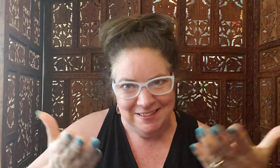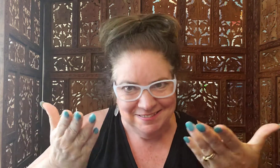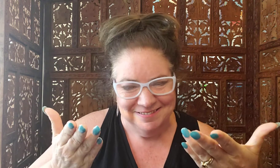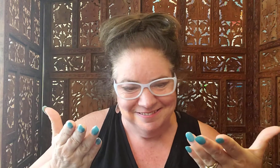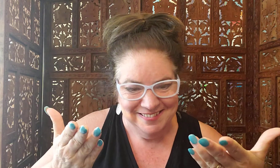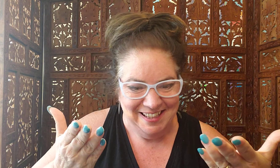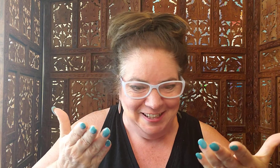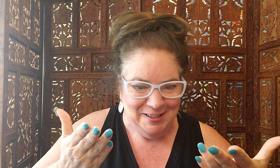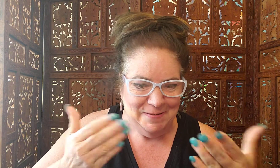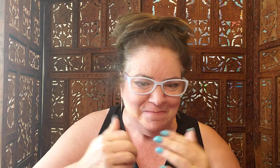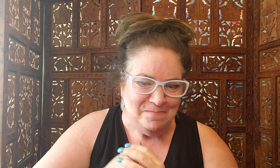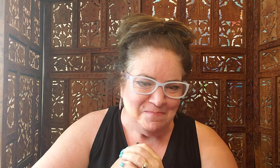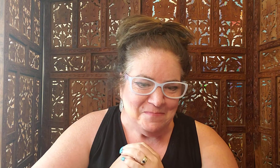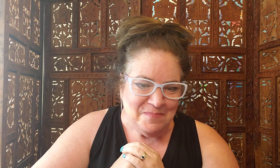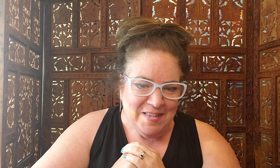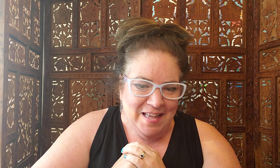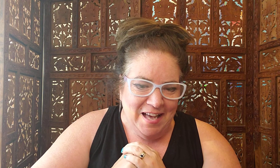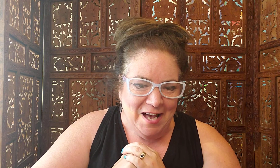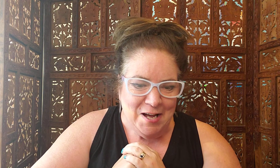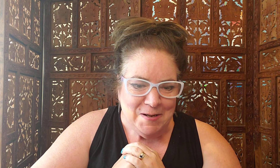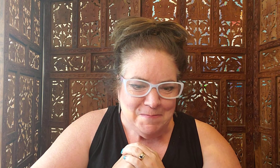here. Um,